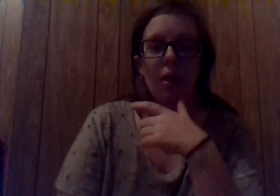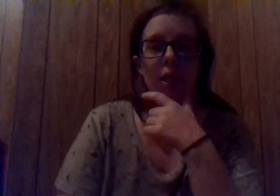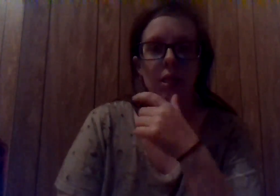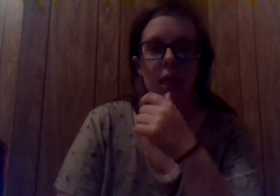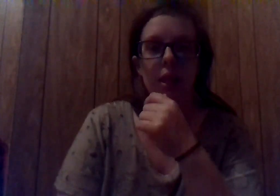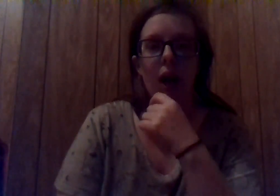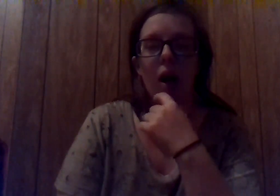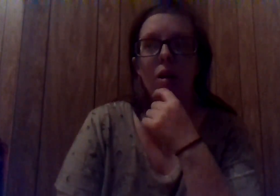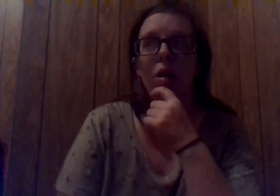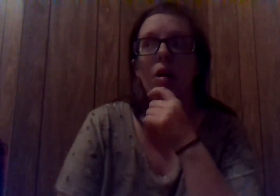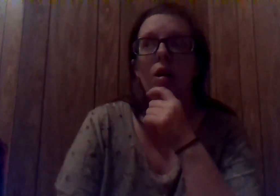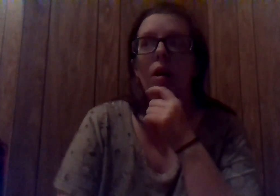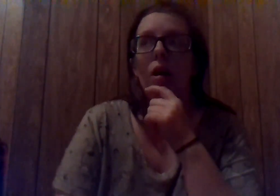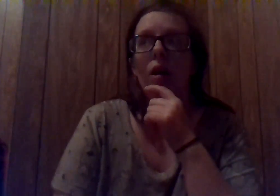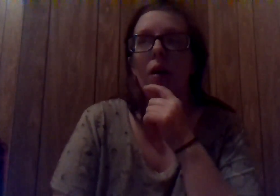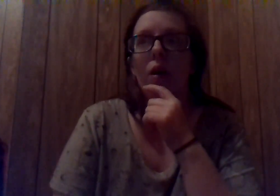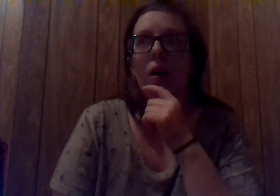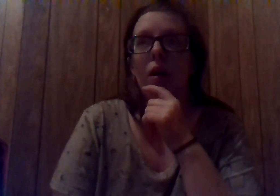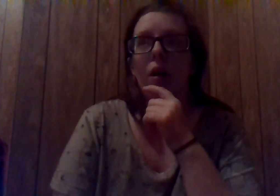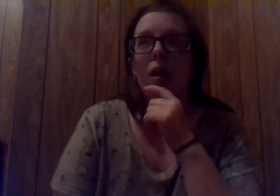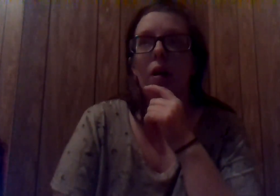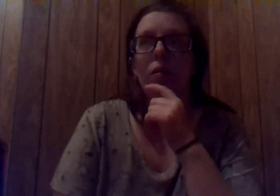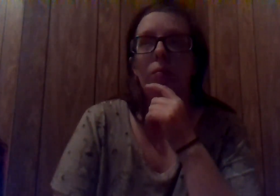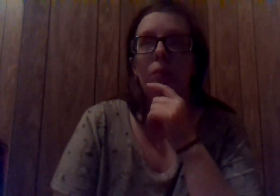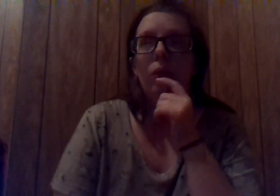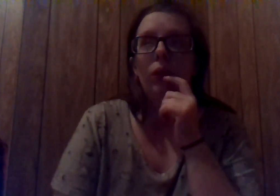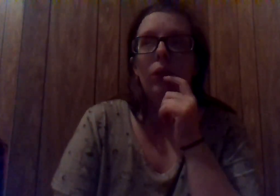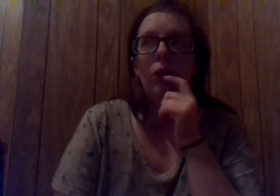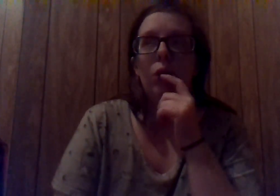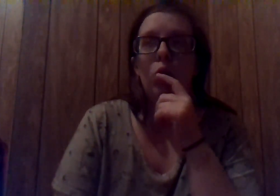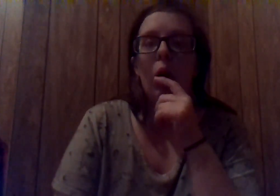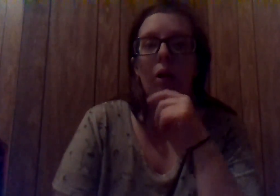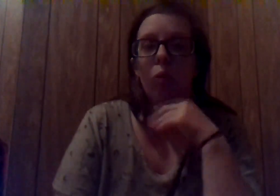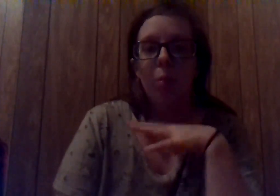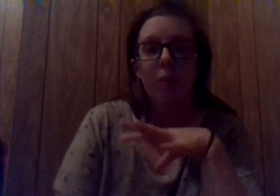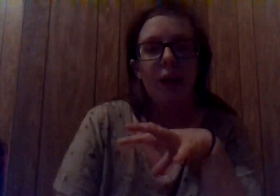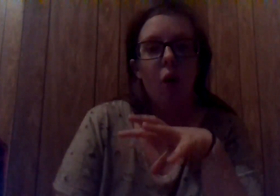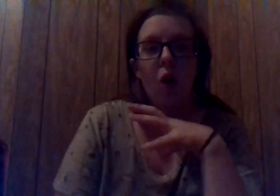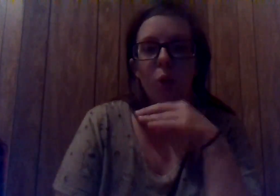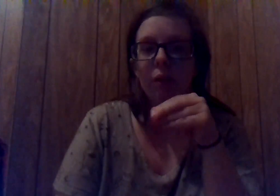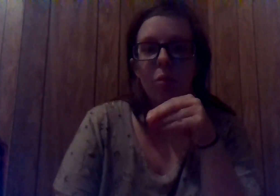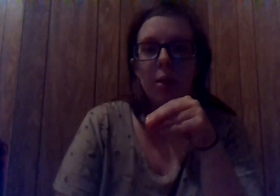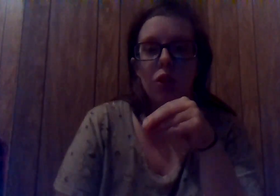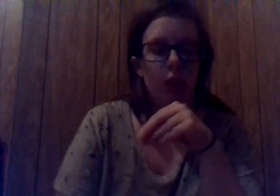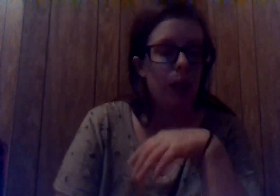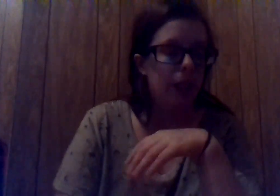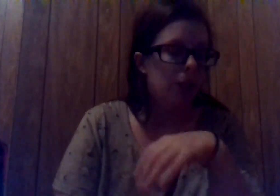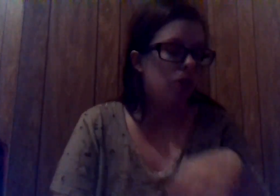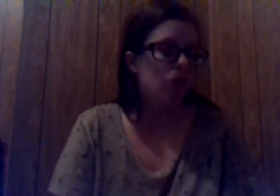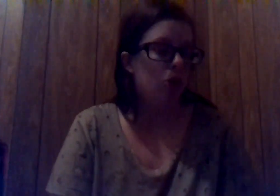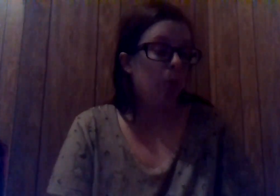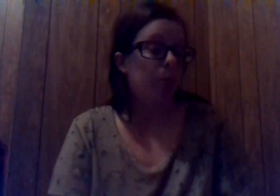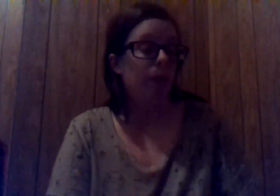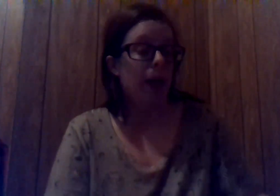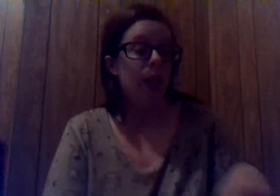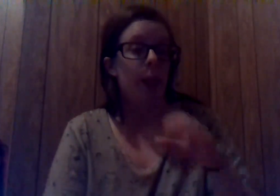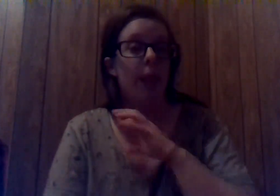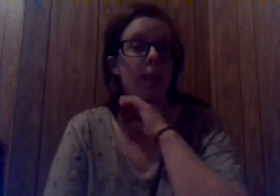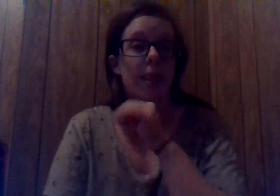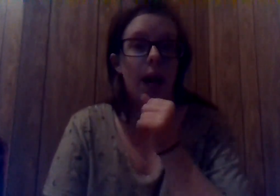things like that. Um, so I will provide all the information that I need to provide that.